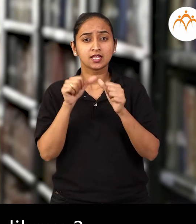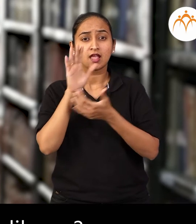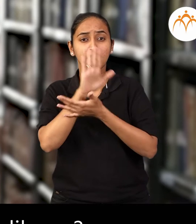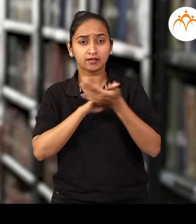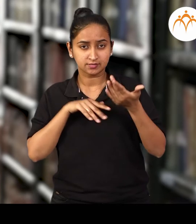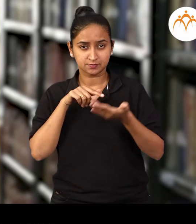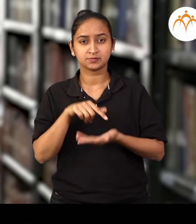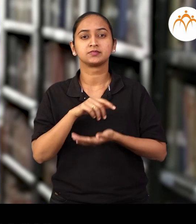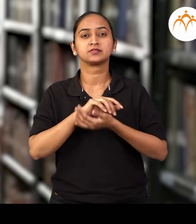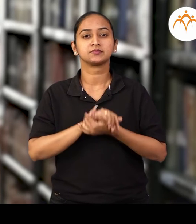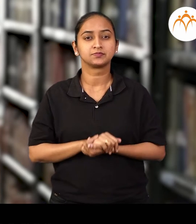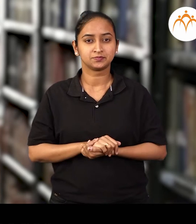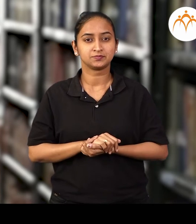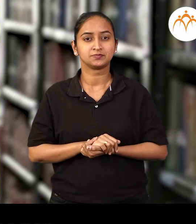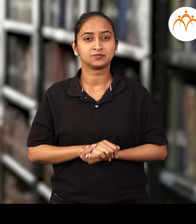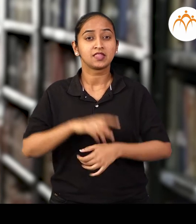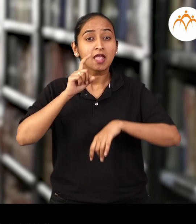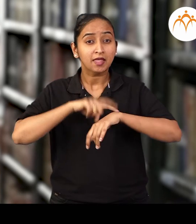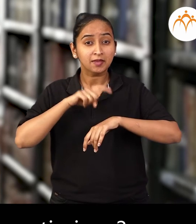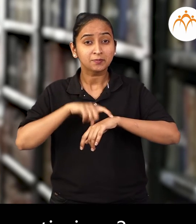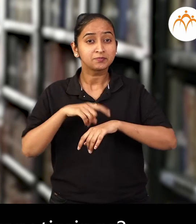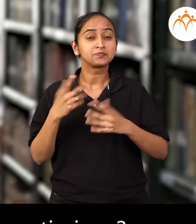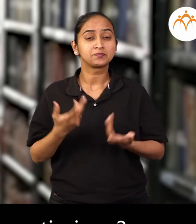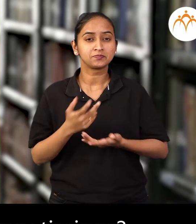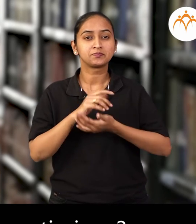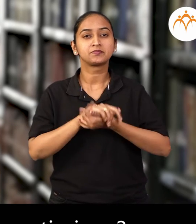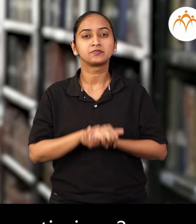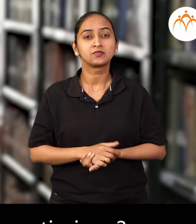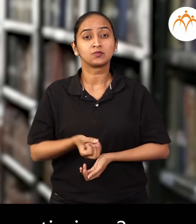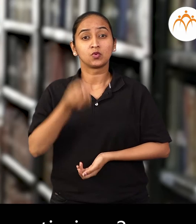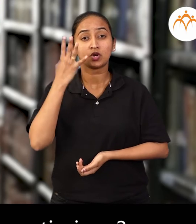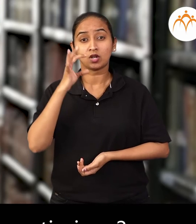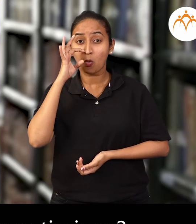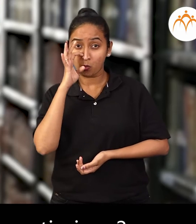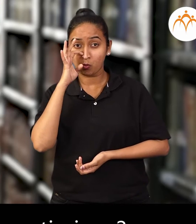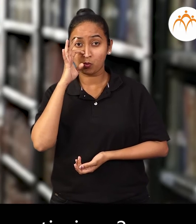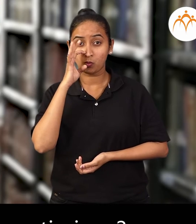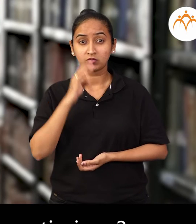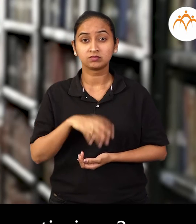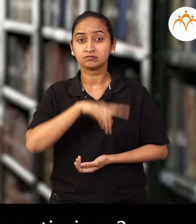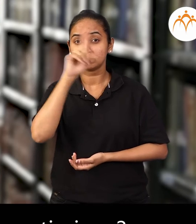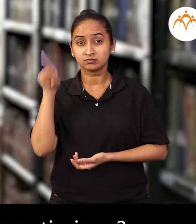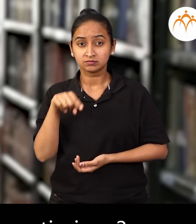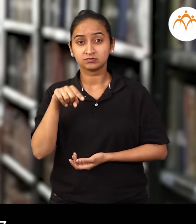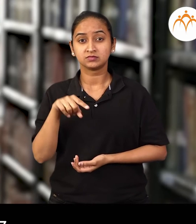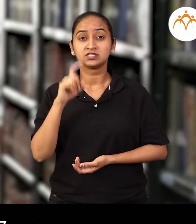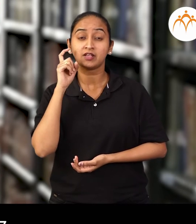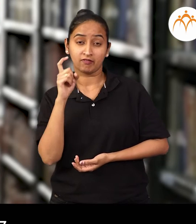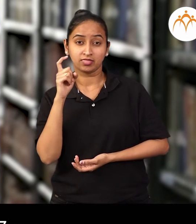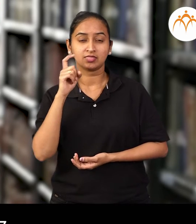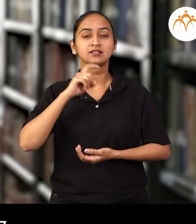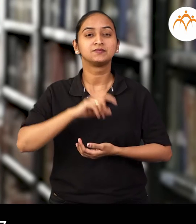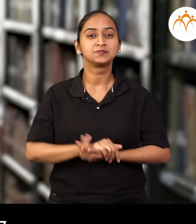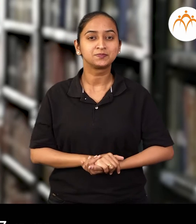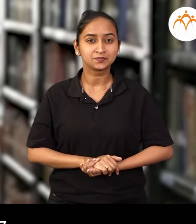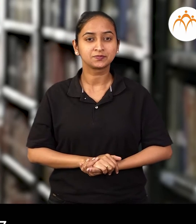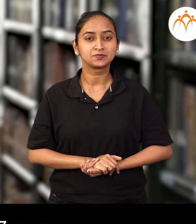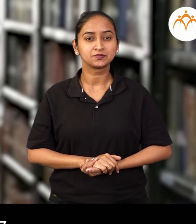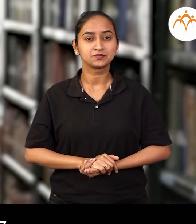Ahmad Nagar. What are the library timings? 9 a.m. to 7